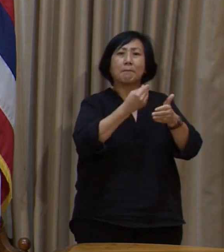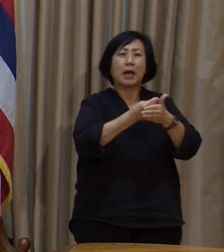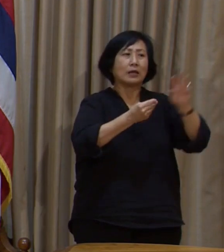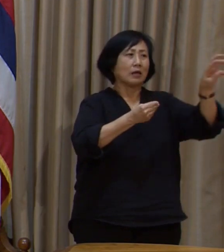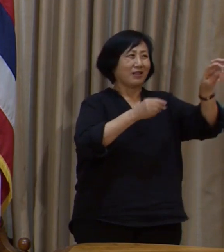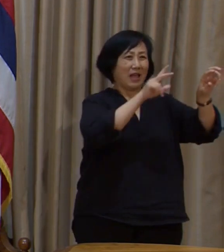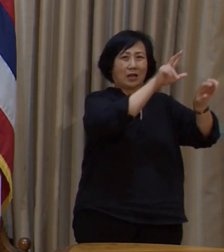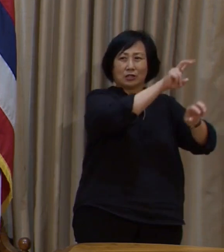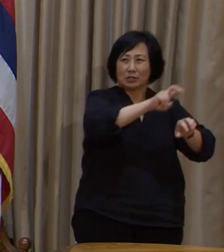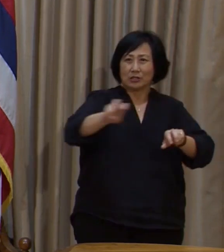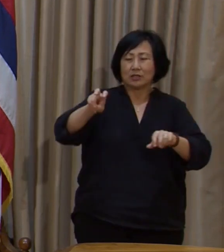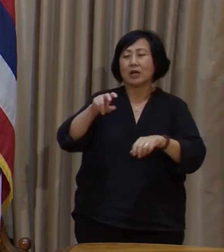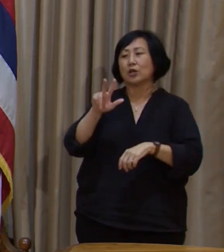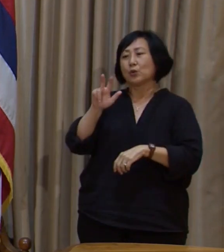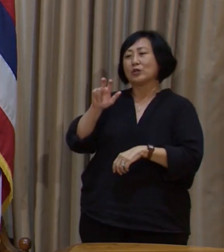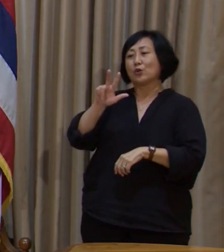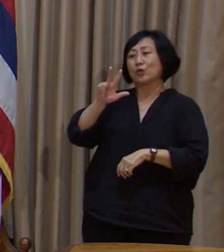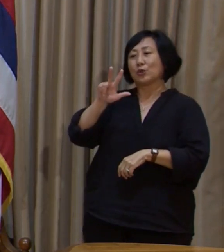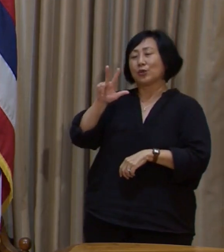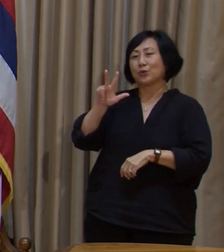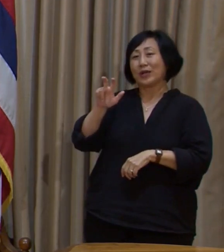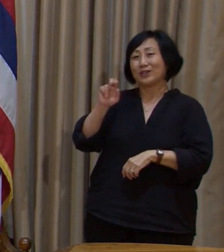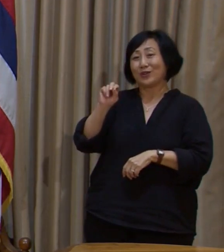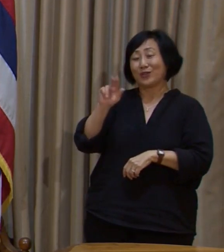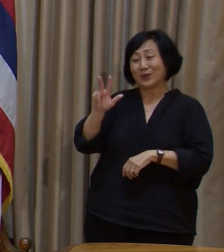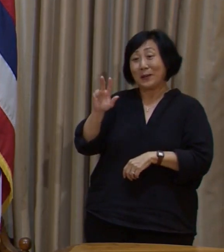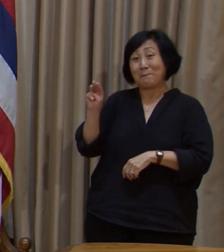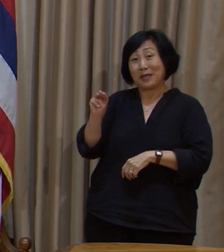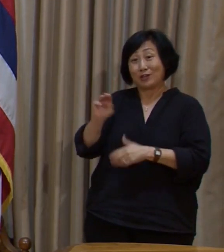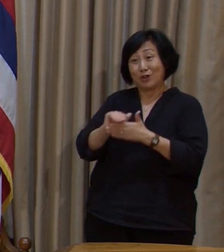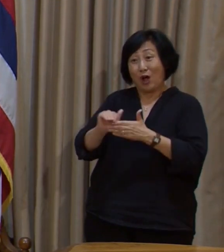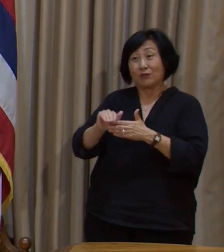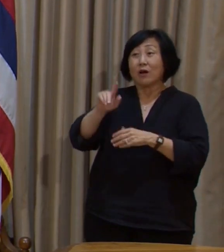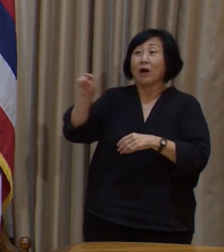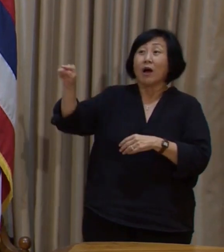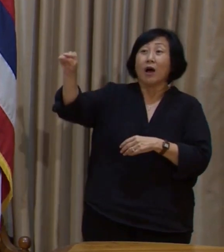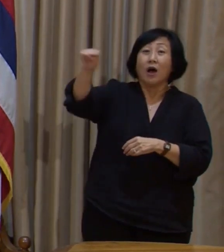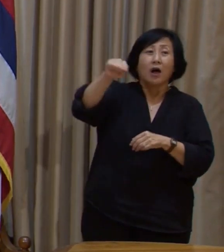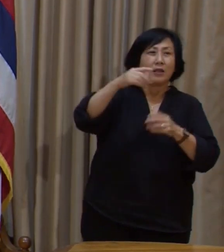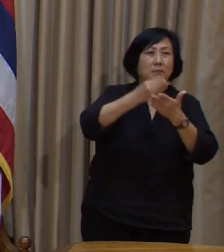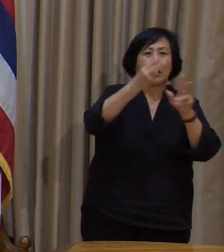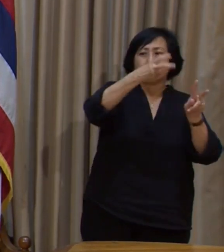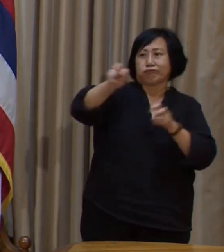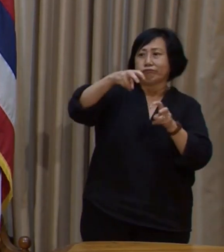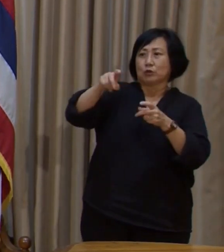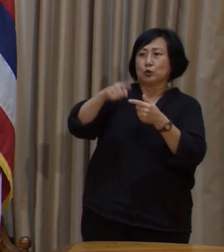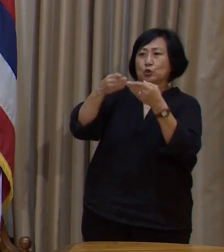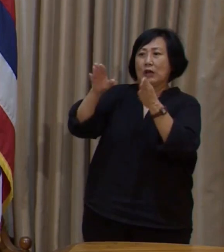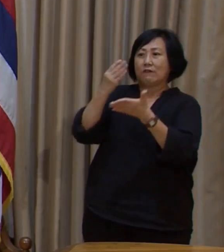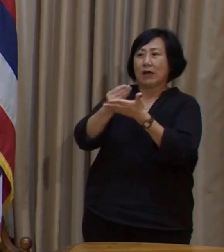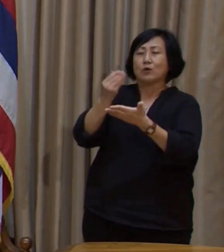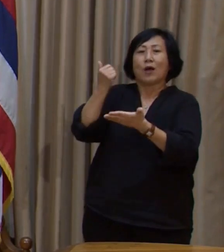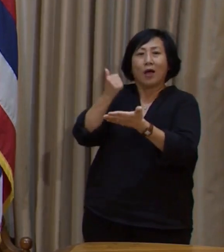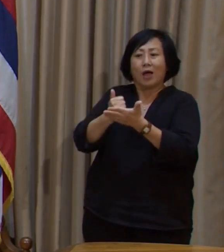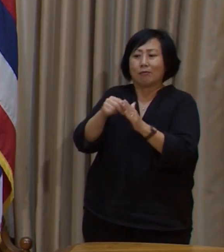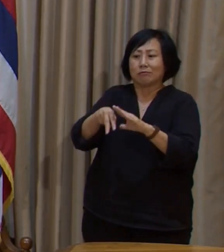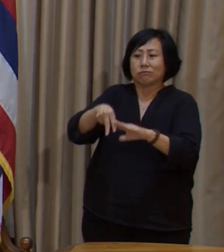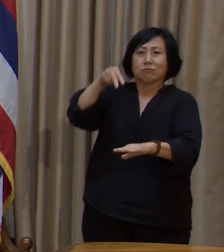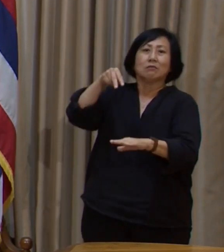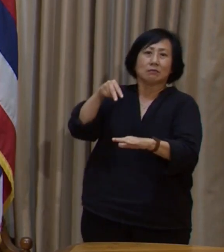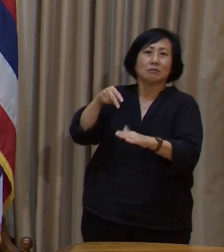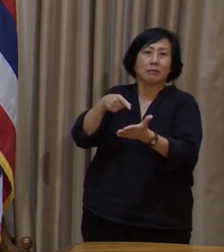and $303 million from various other funds to the general fund to deal with this budget crisis.